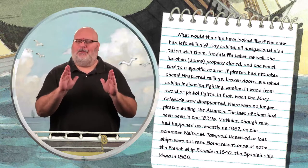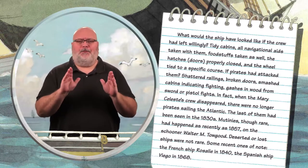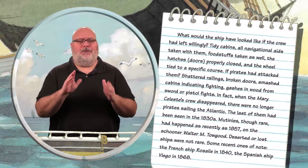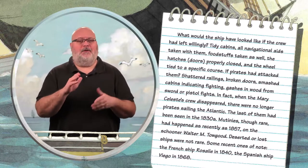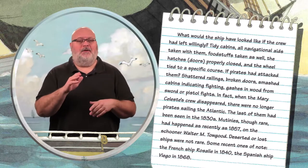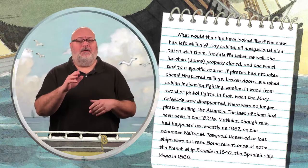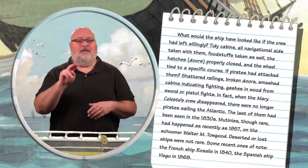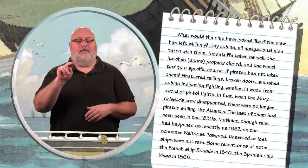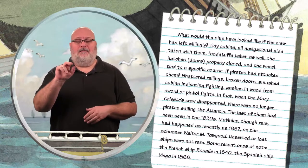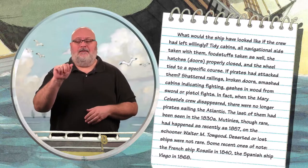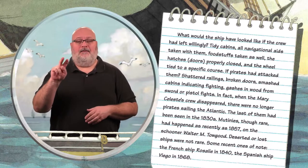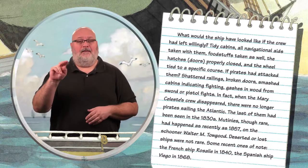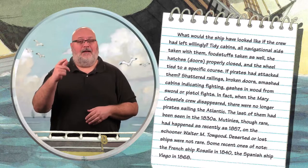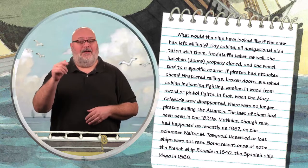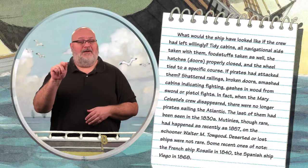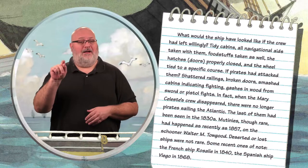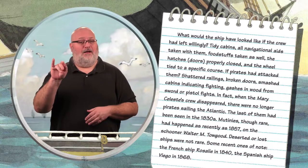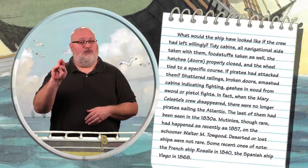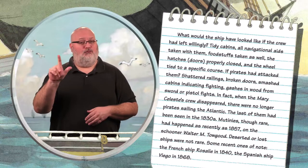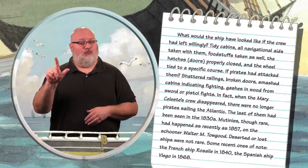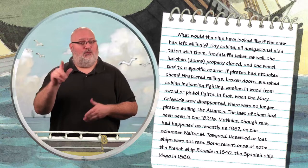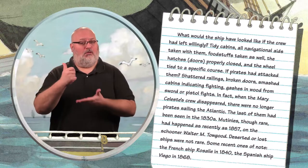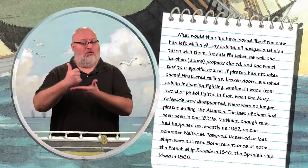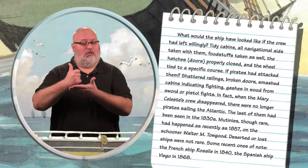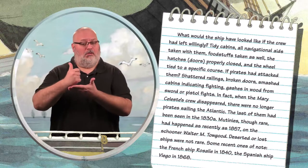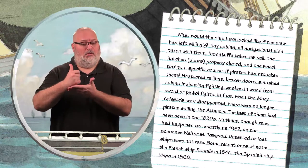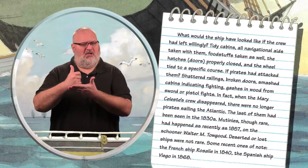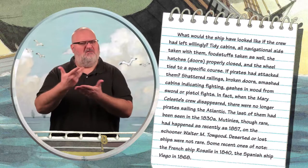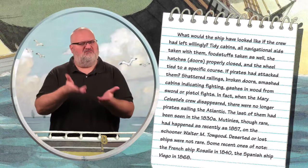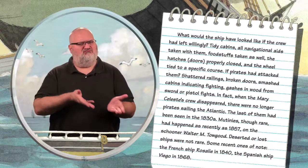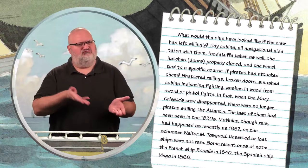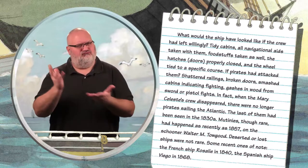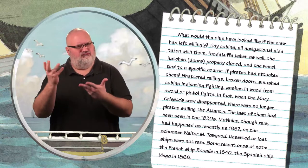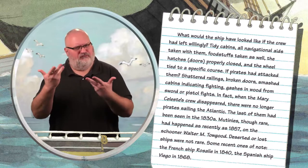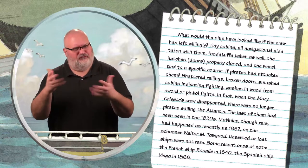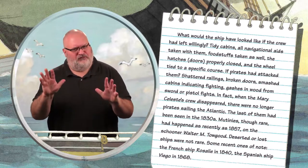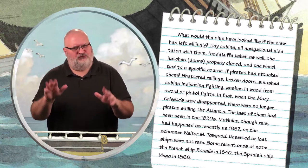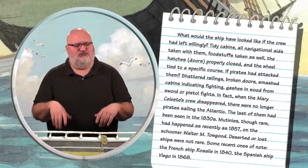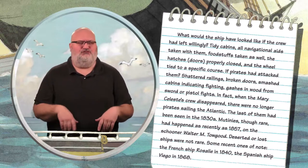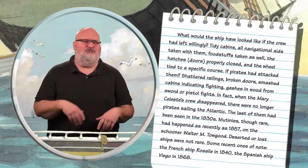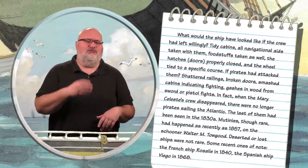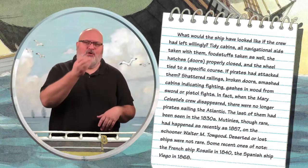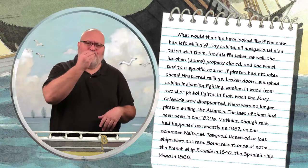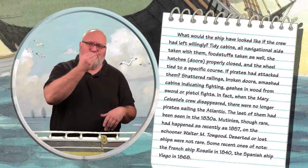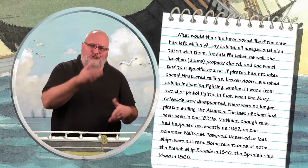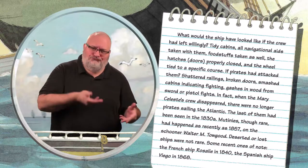Tidy cabins, all navigational aids taken with them, foodstuffs taken as well.